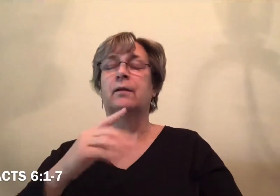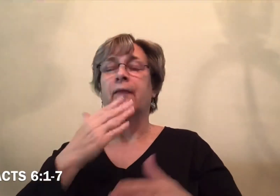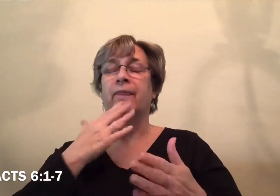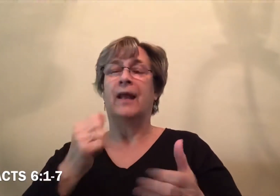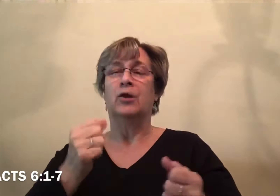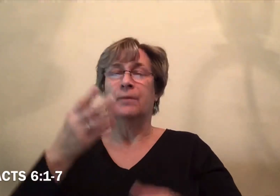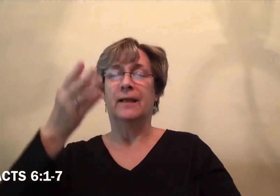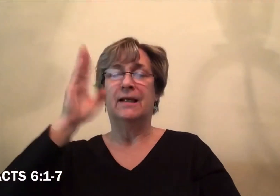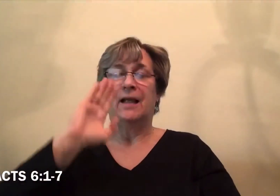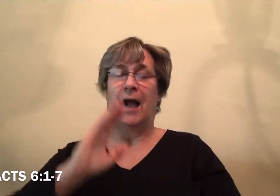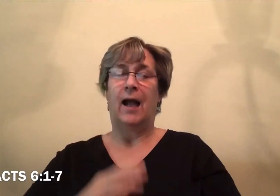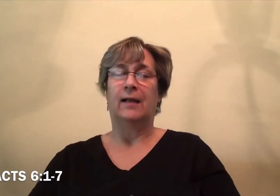Thanks be to God.